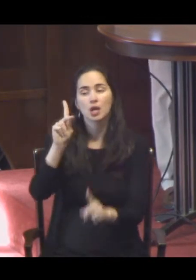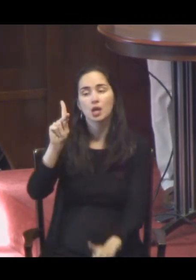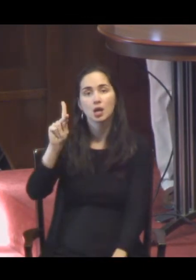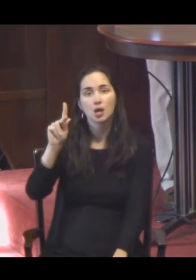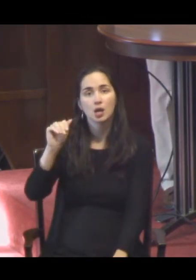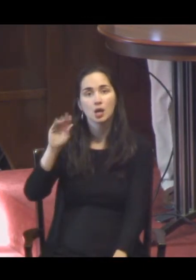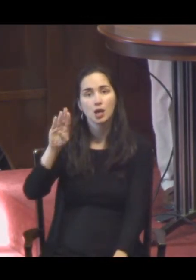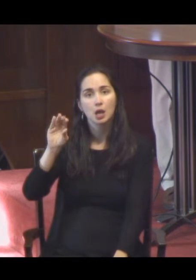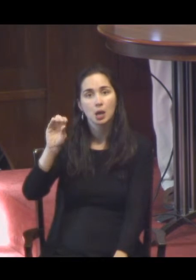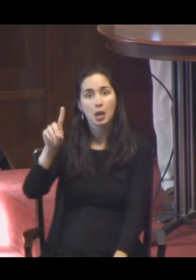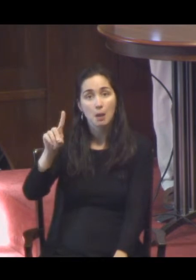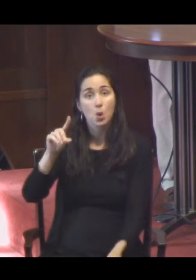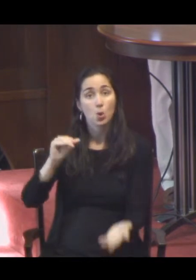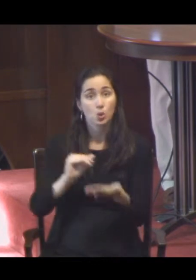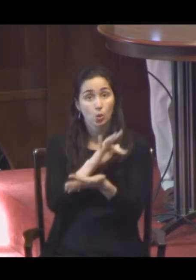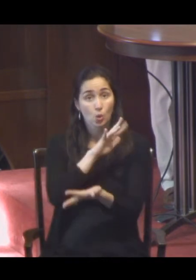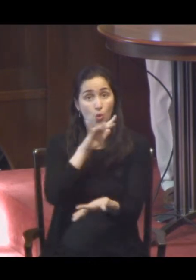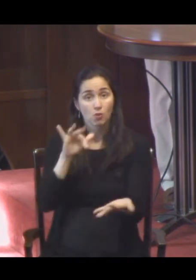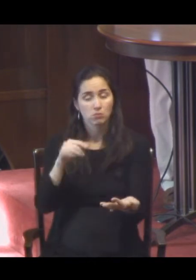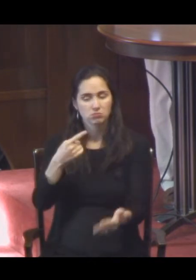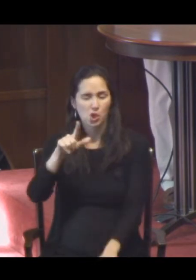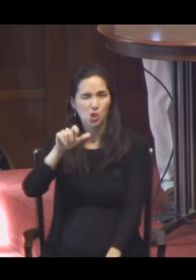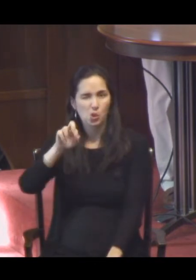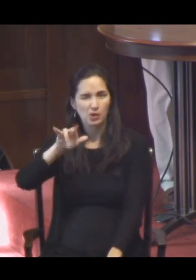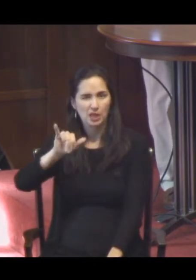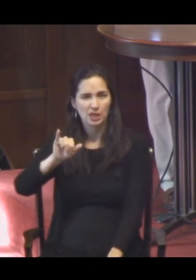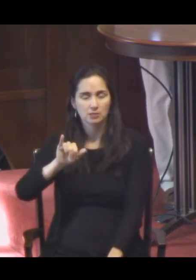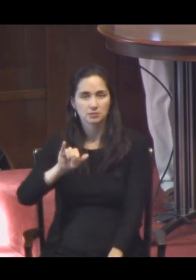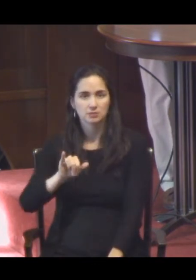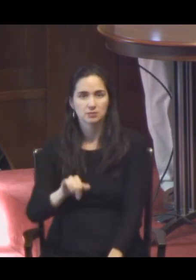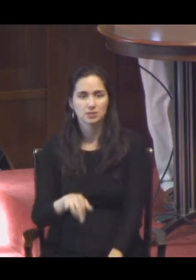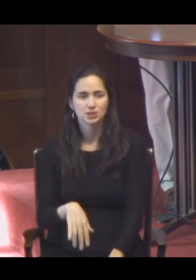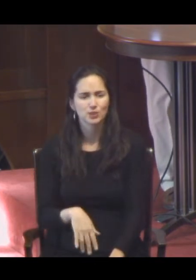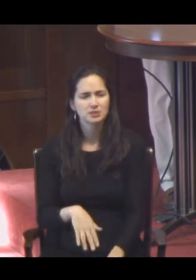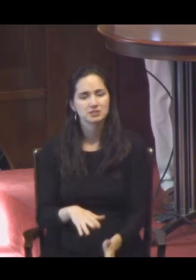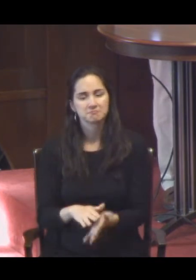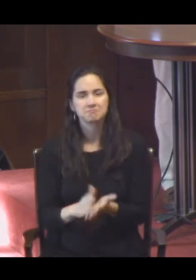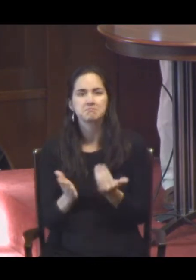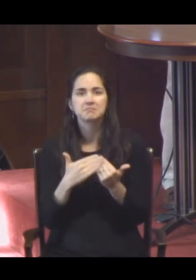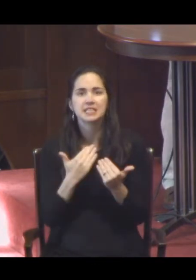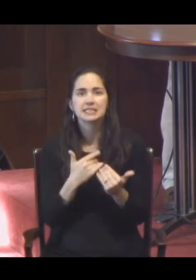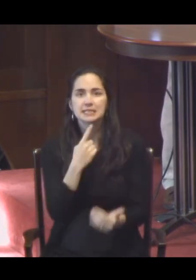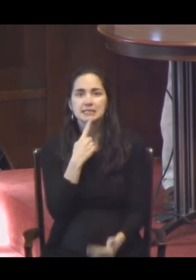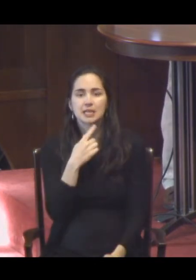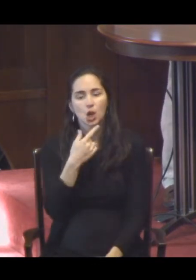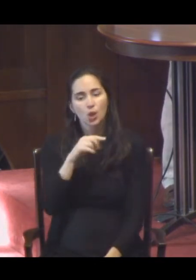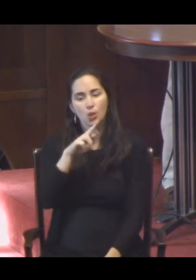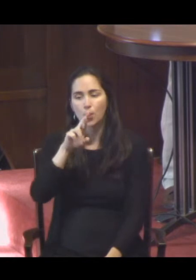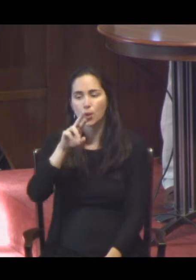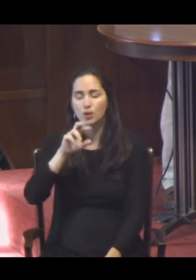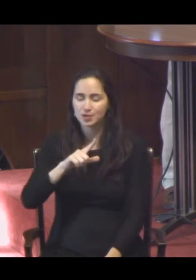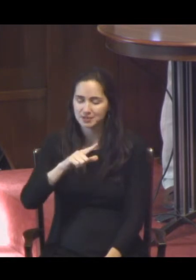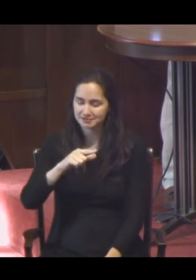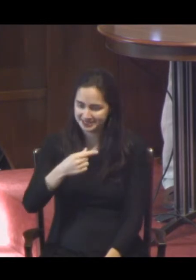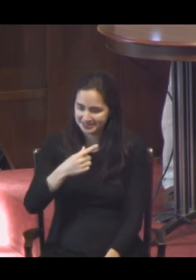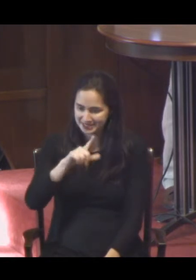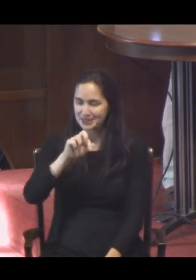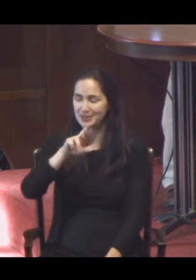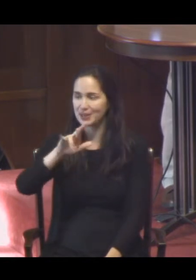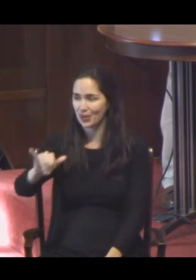It's something we, it rolls off of our tongues, glory, very quickly. But do we really understand it? And I'm going to ask tonight that